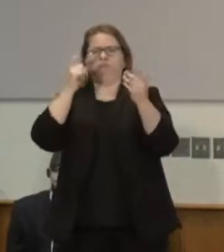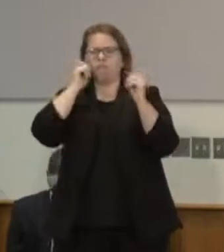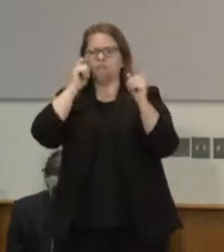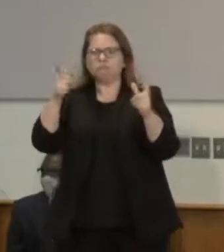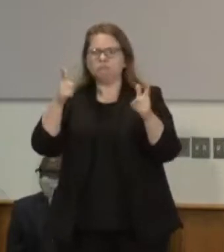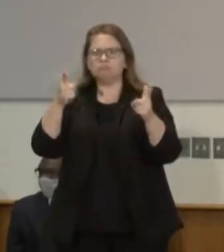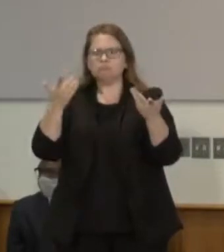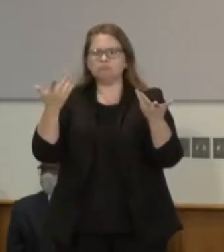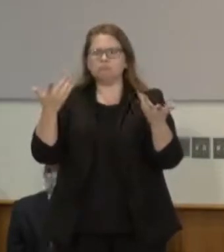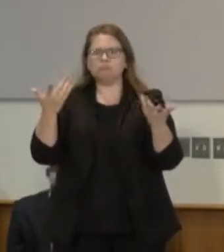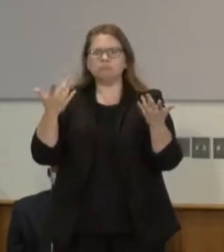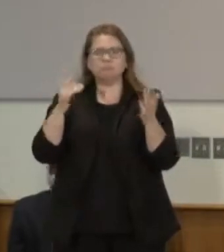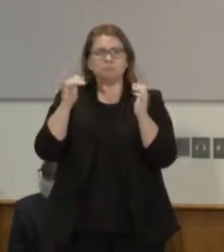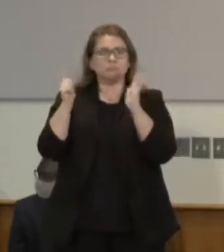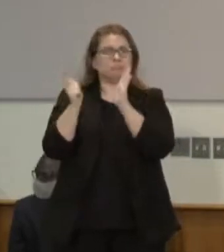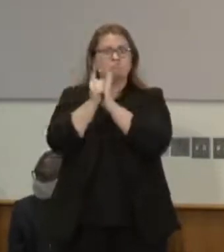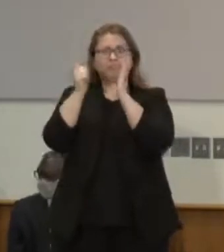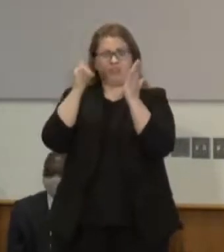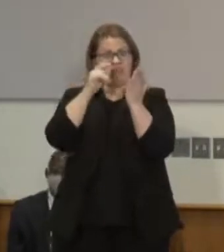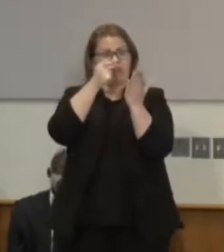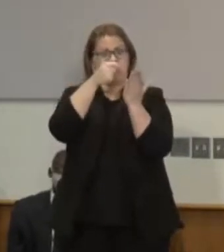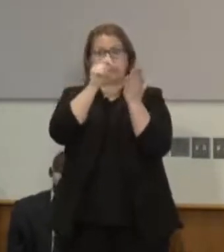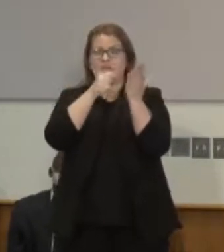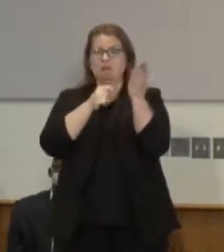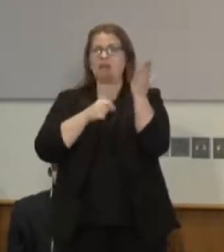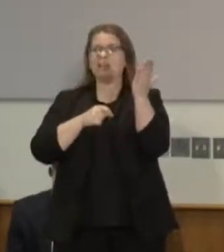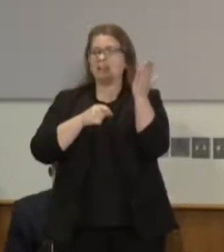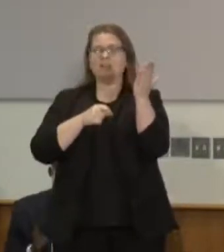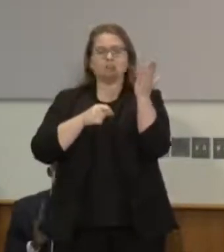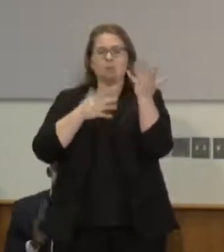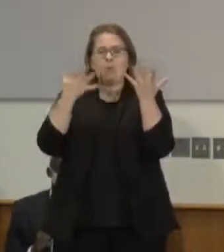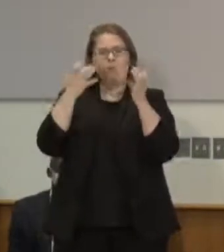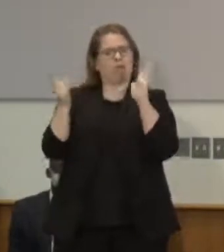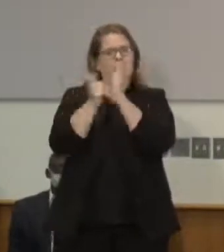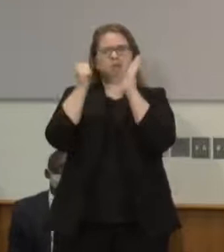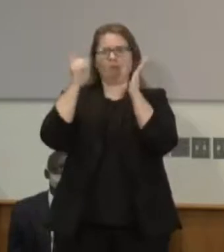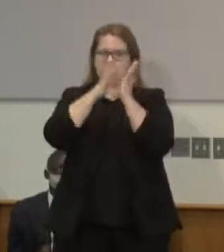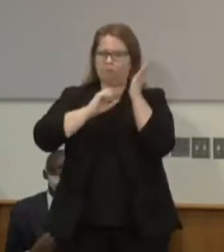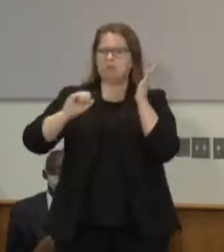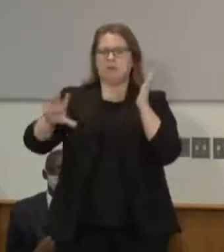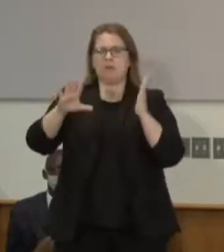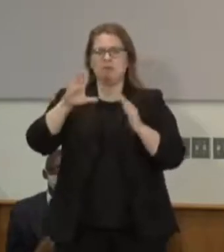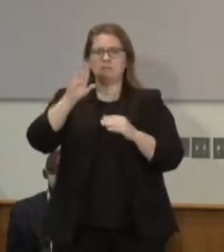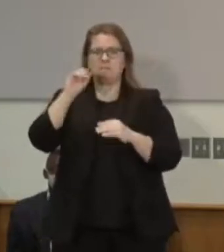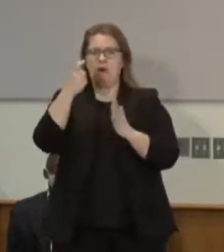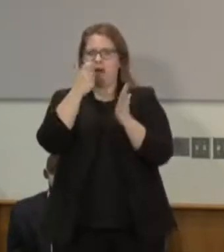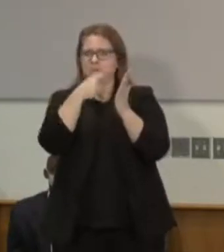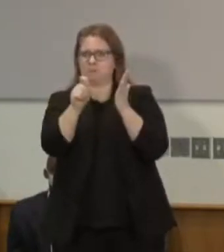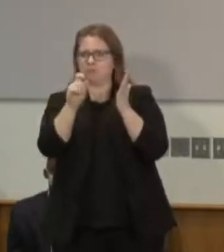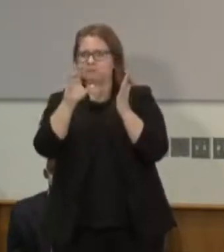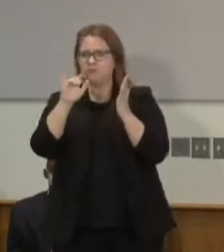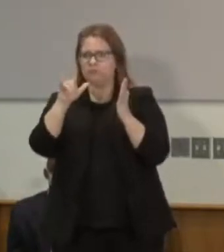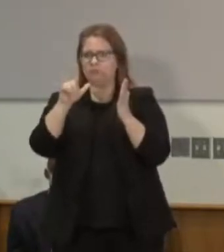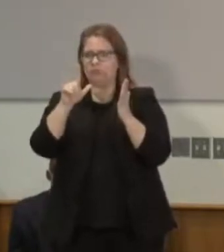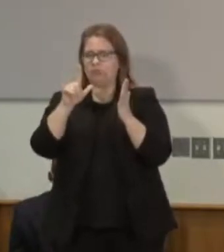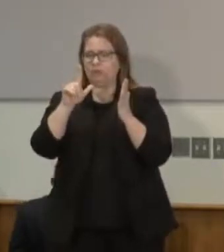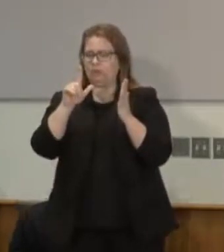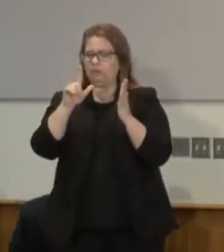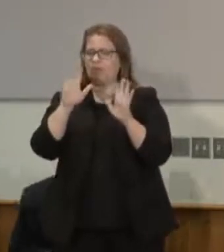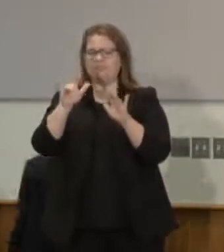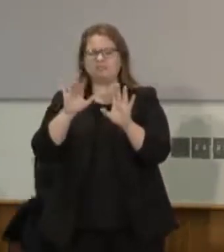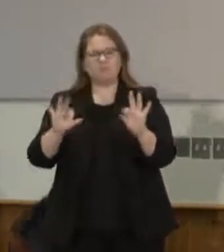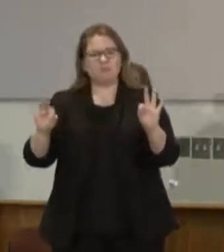is important it's systemic like senator champion talked about with voting these are not peripheral issues they're really important so